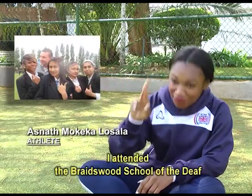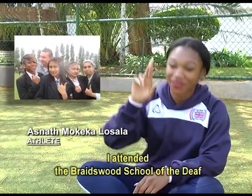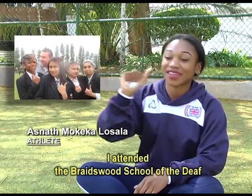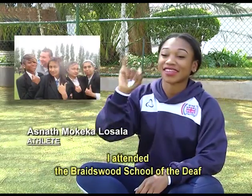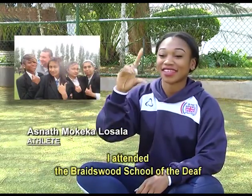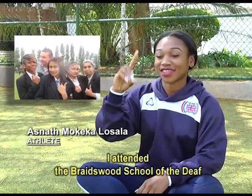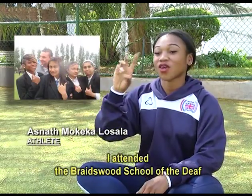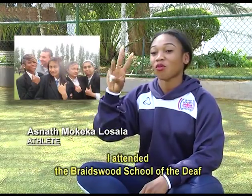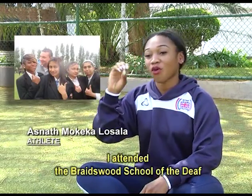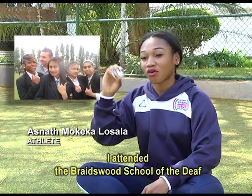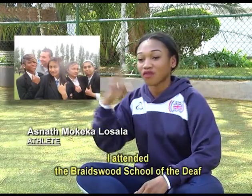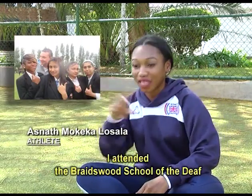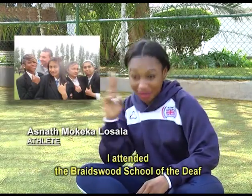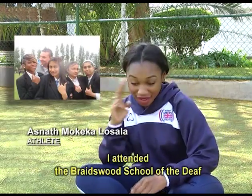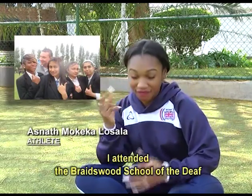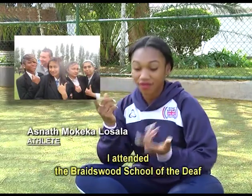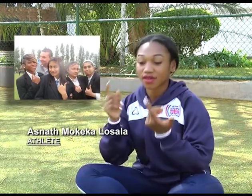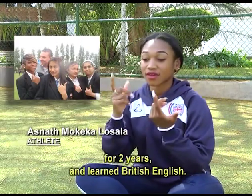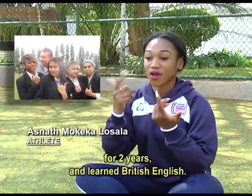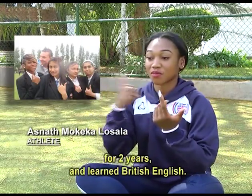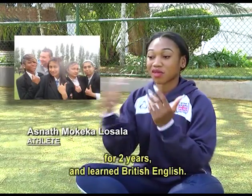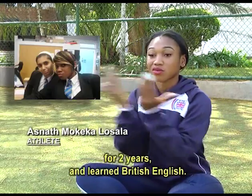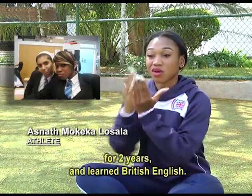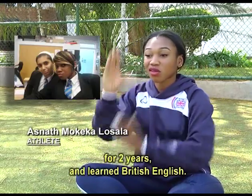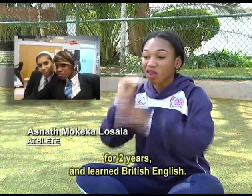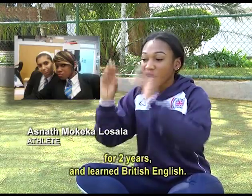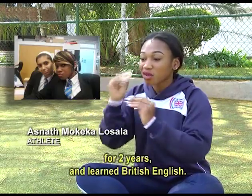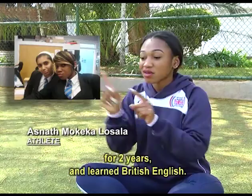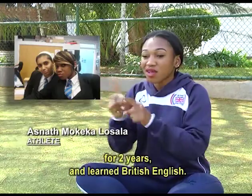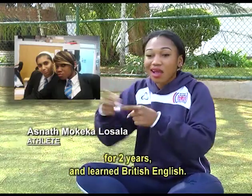I attended the Braidswood School of the Deaf for two years and learned British English.